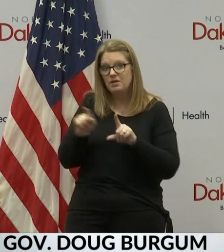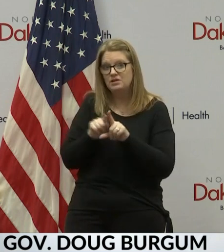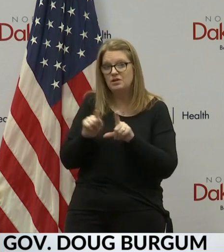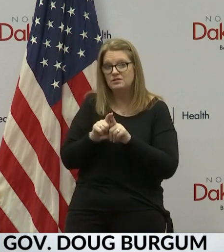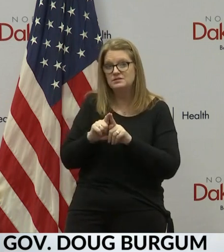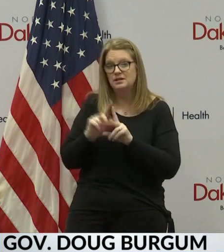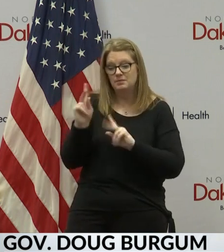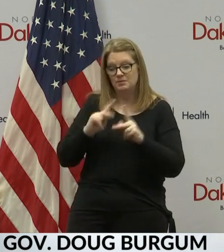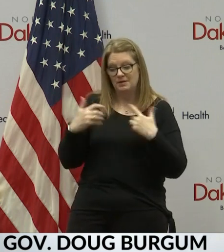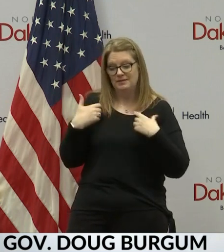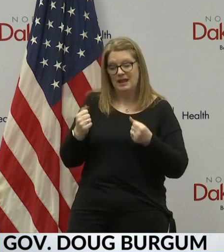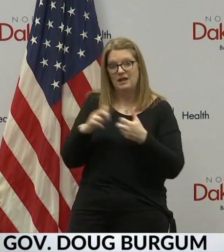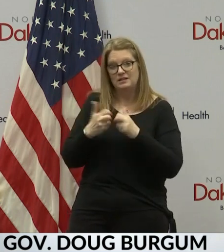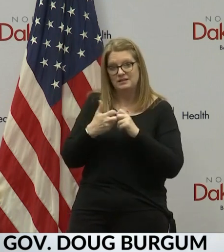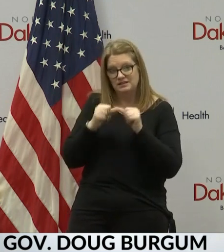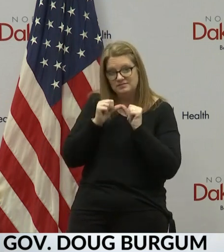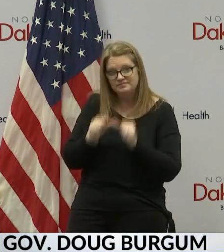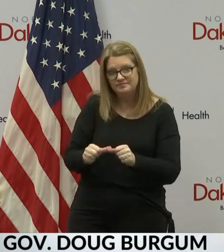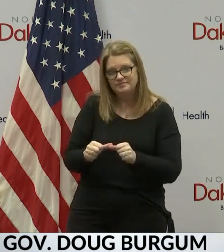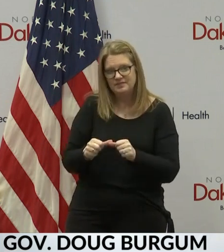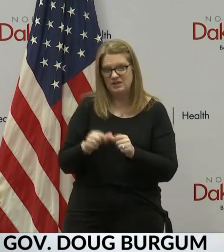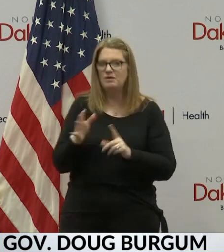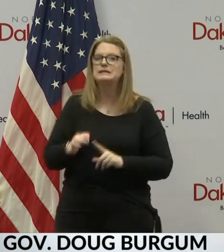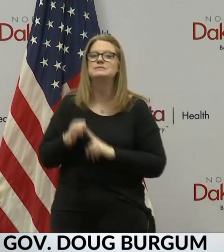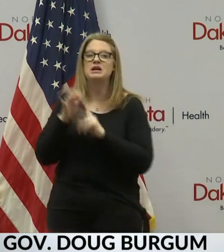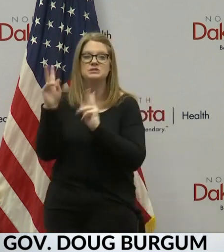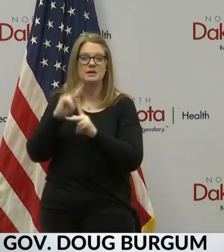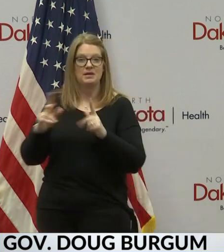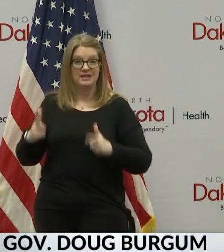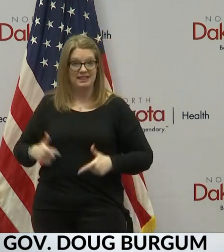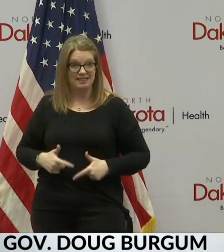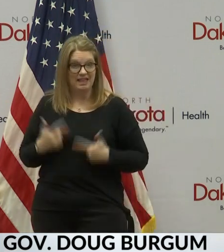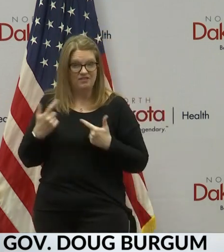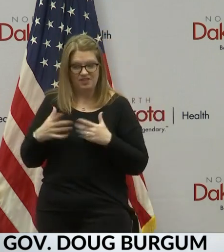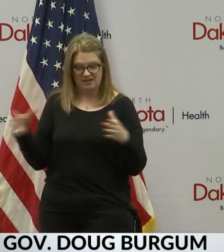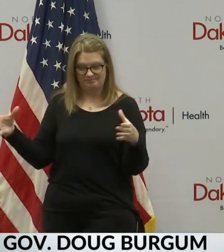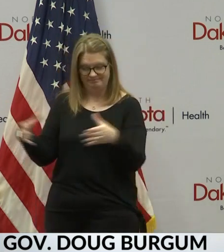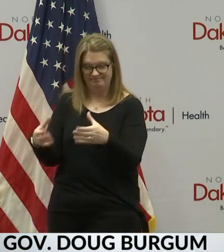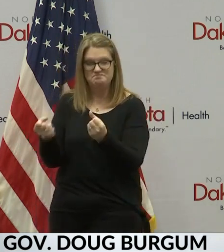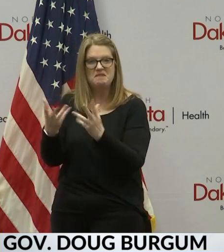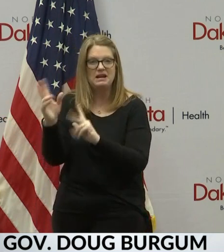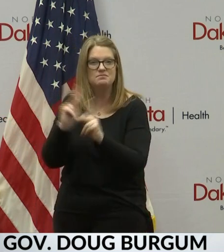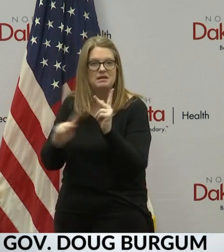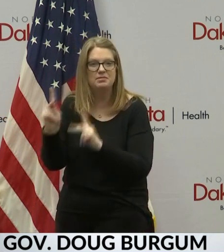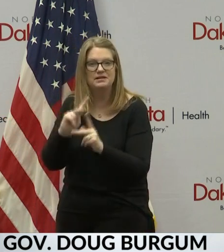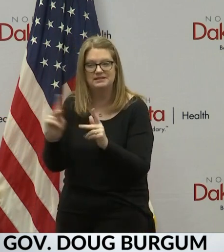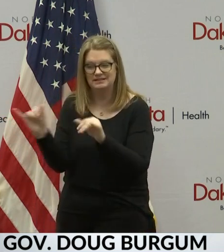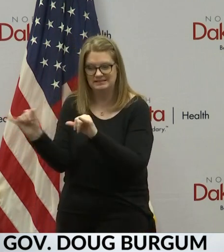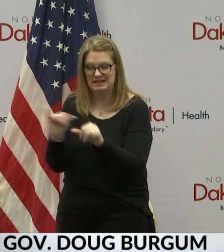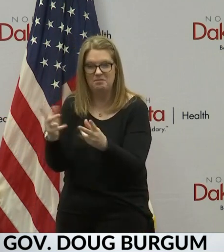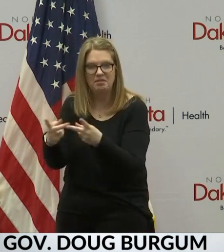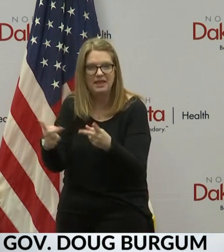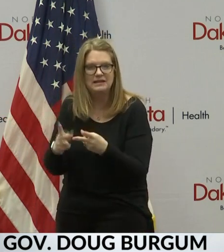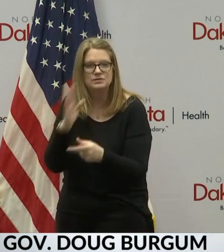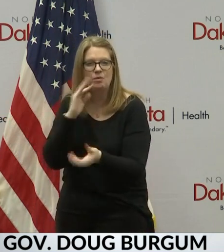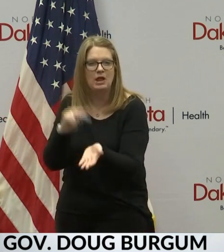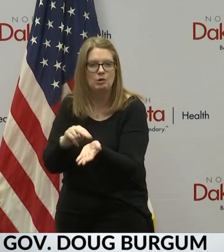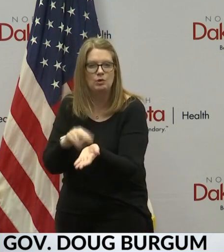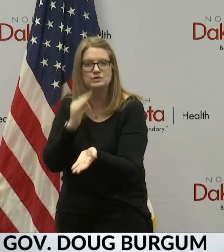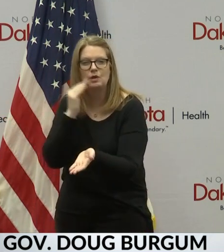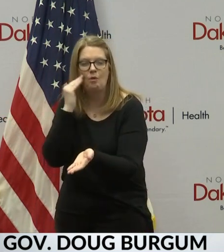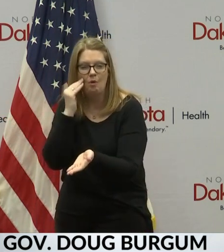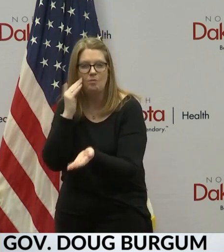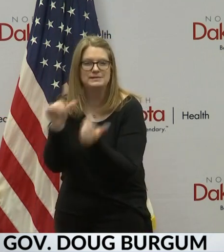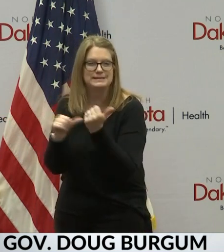particularly those are in congregate living situations of which there are many nursing homes and assisted living in Grand Forks